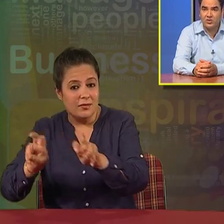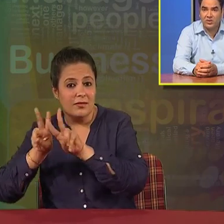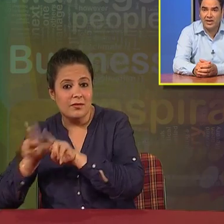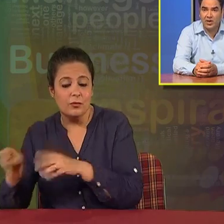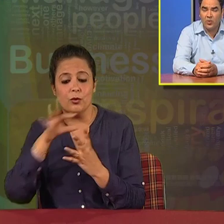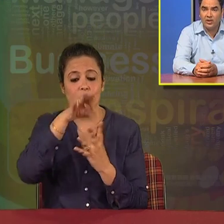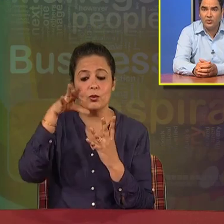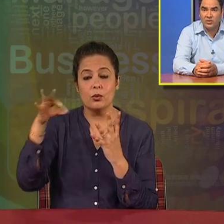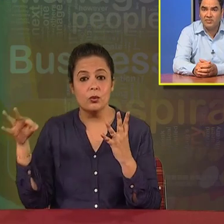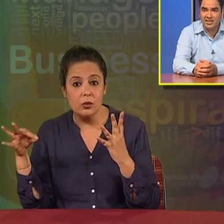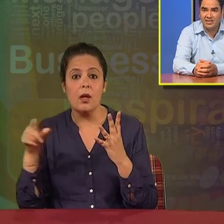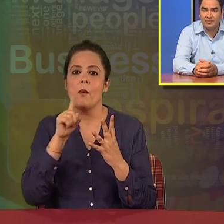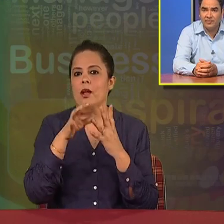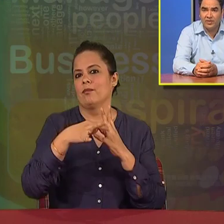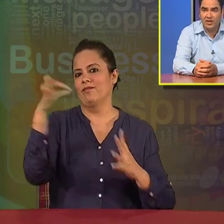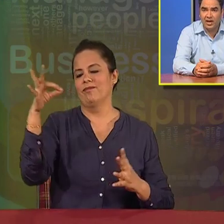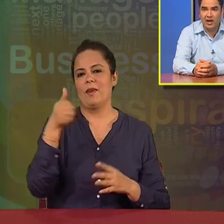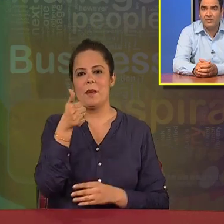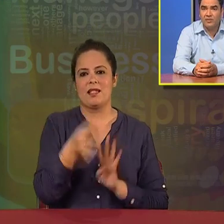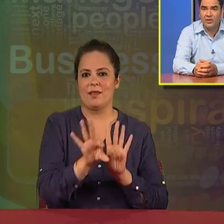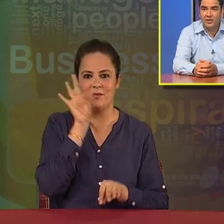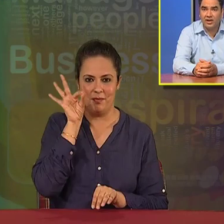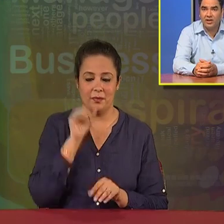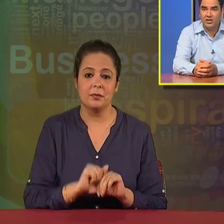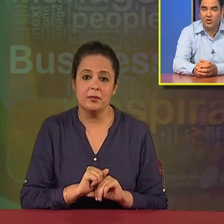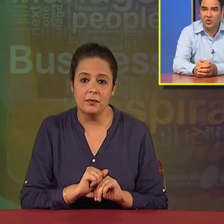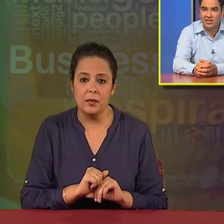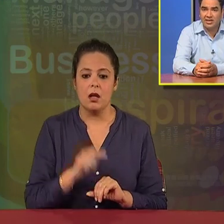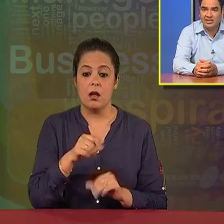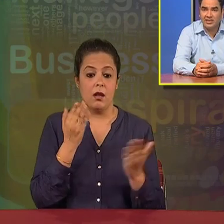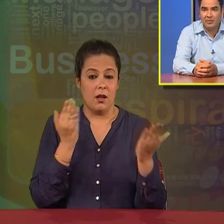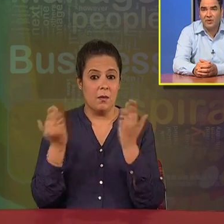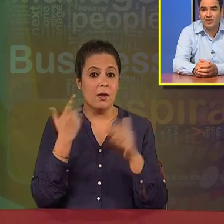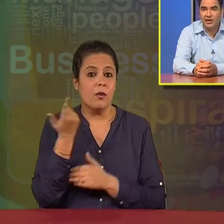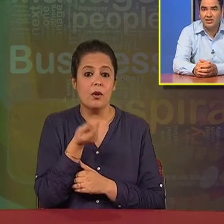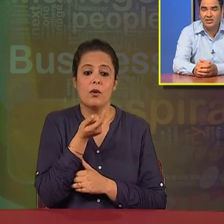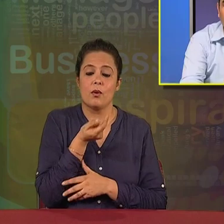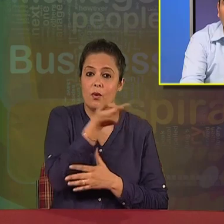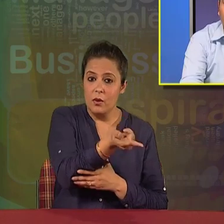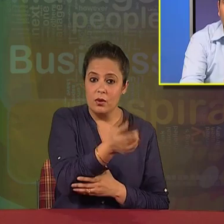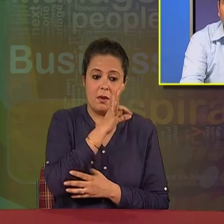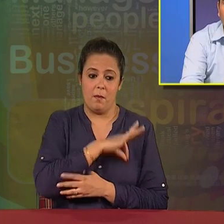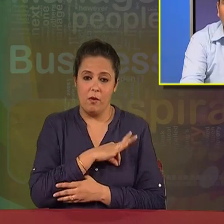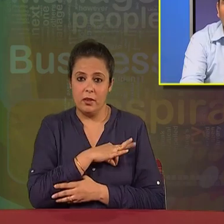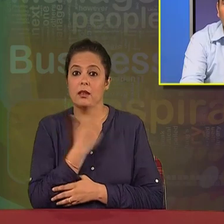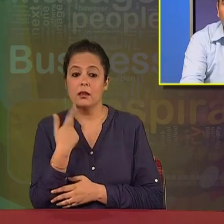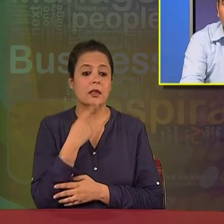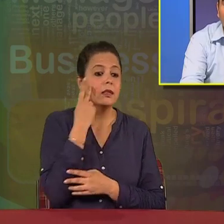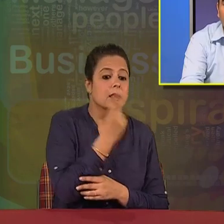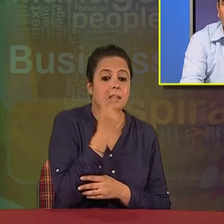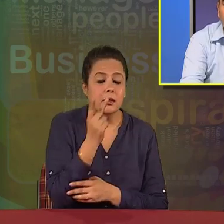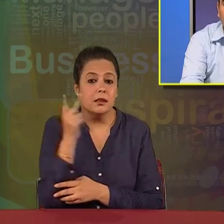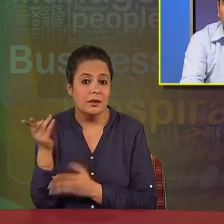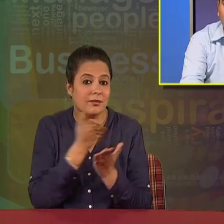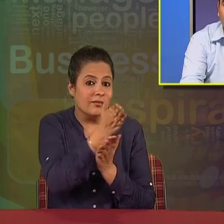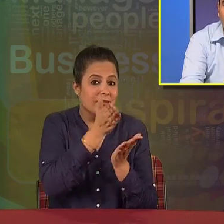so that we can choose the best. And after comparing, the cost analysis and profit analysis available in all the various